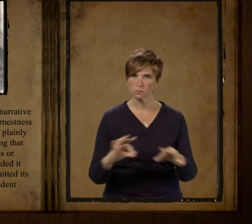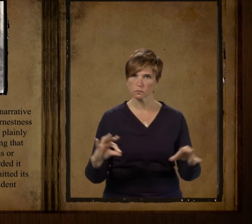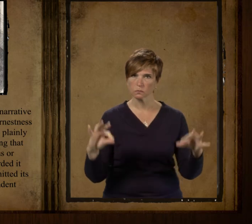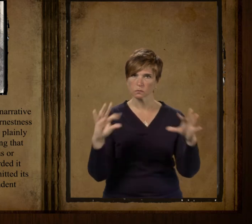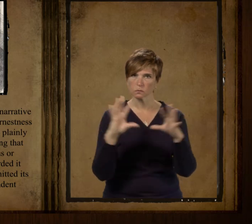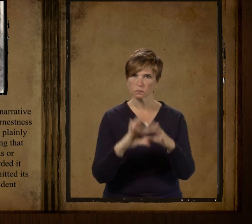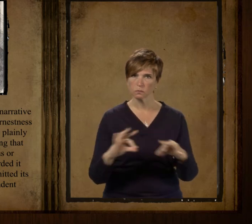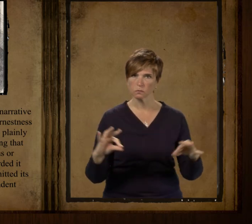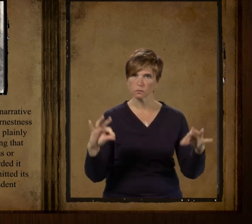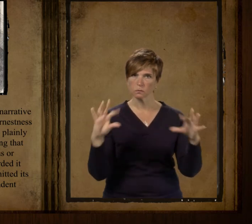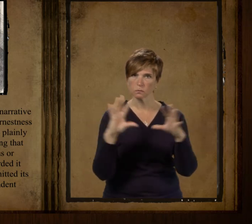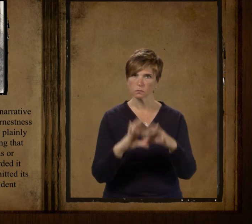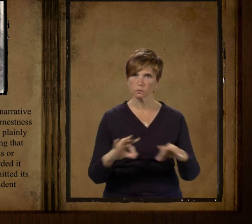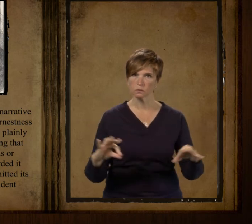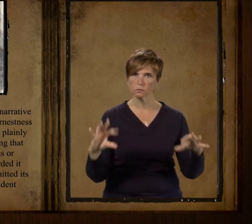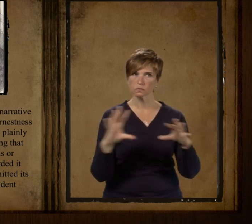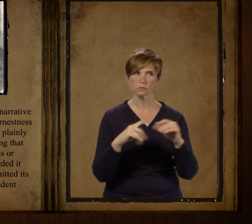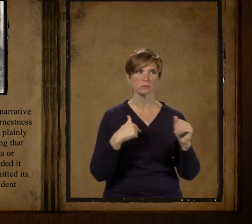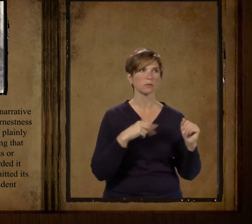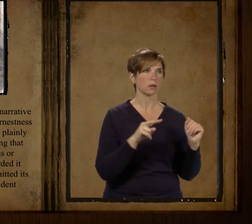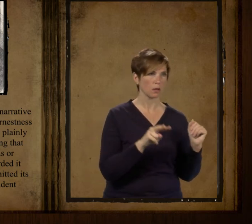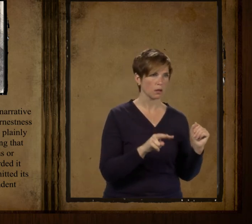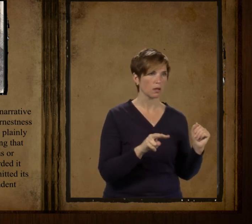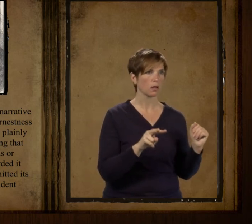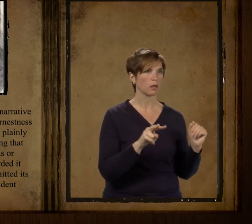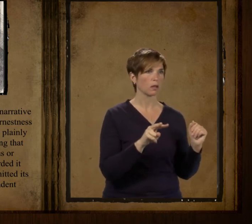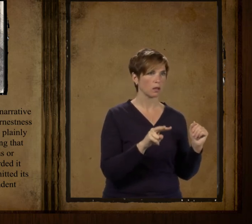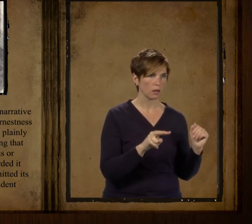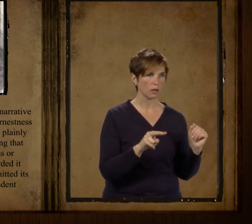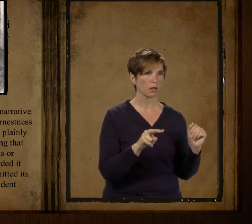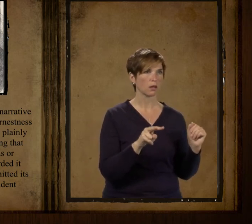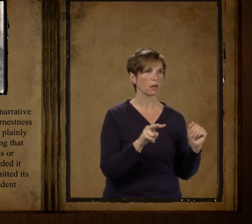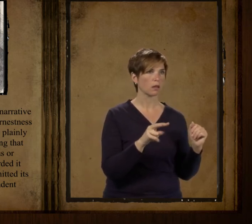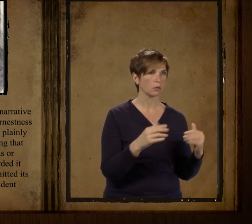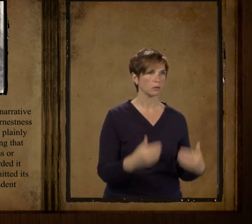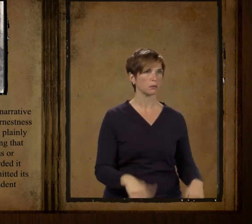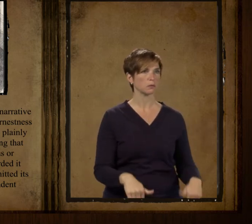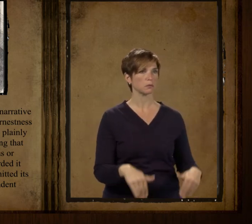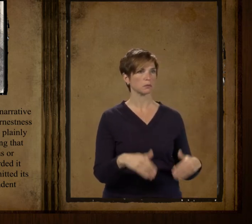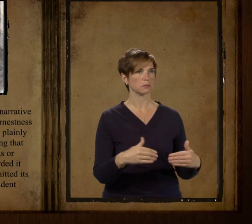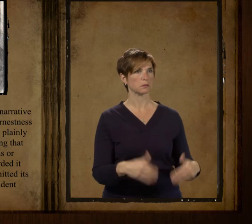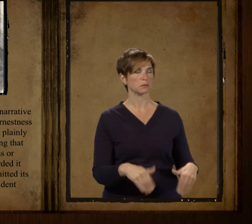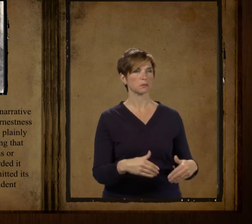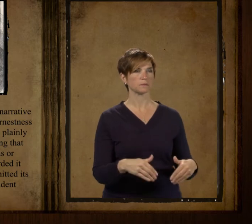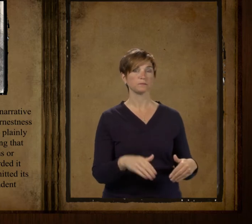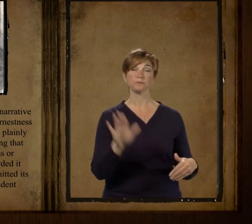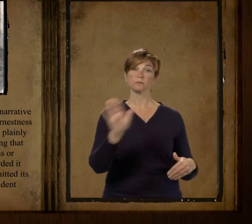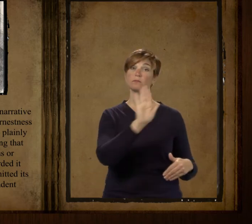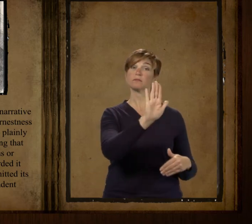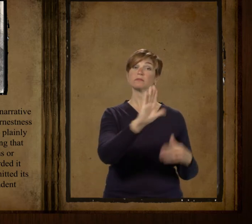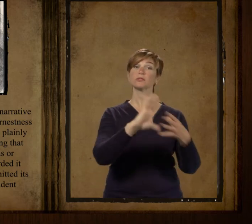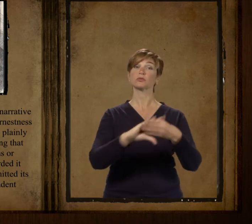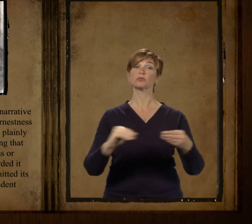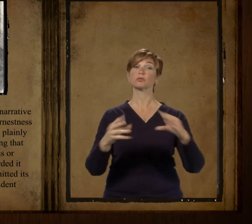which showed me plainly that, so far from being imagining that there was anything ridiculous